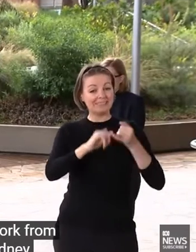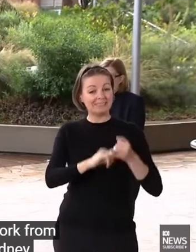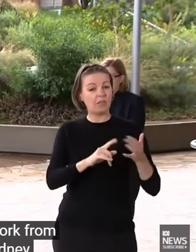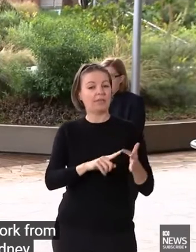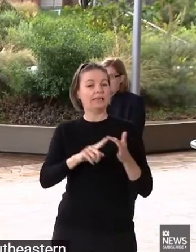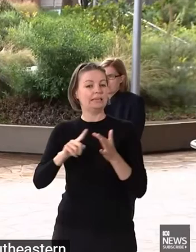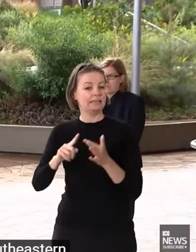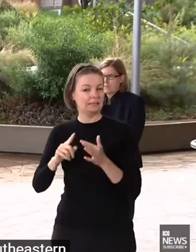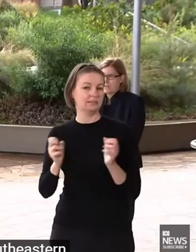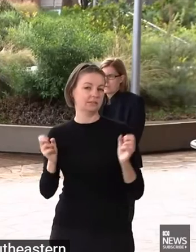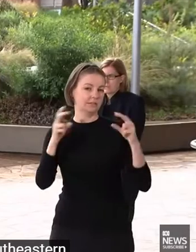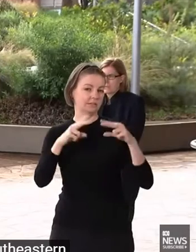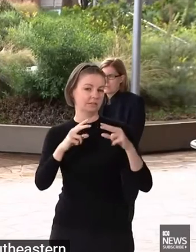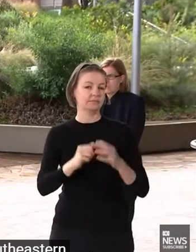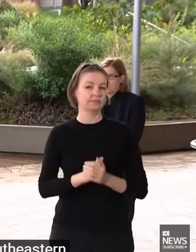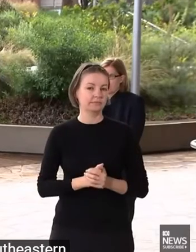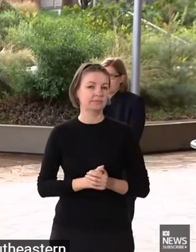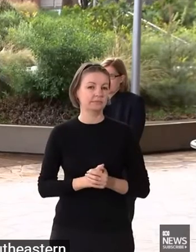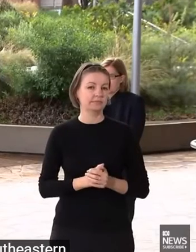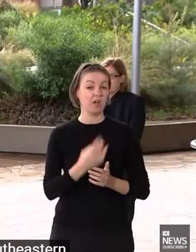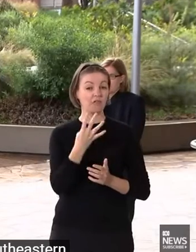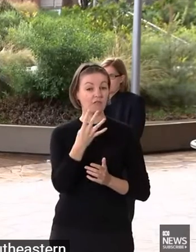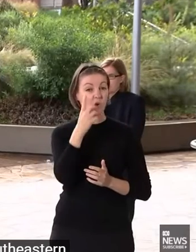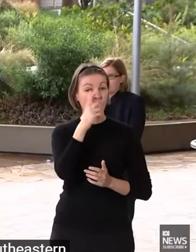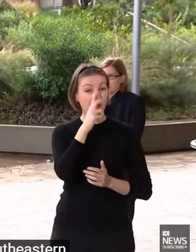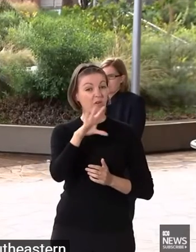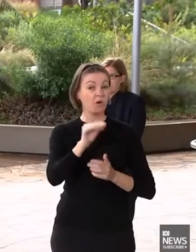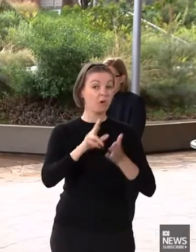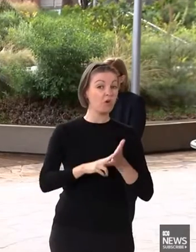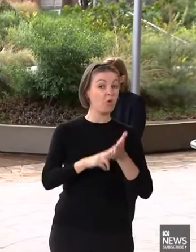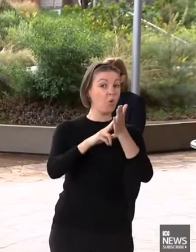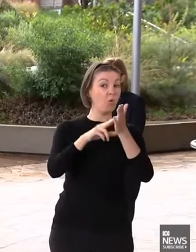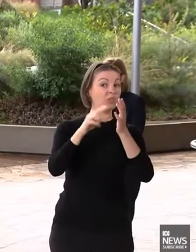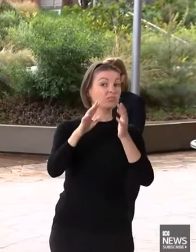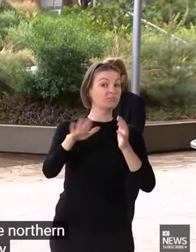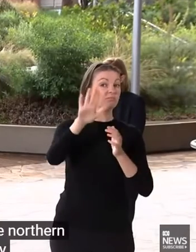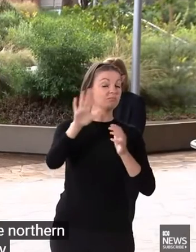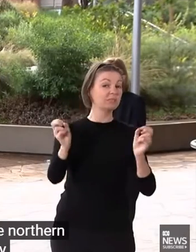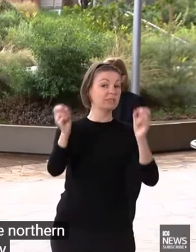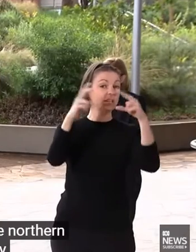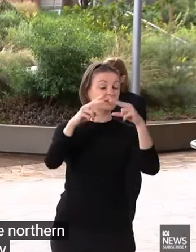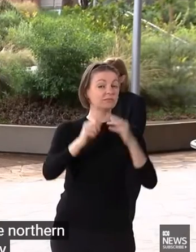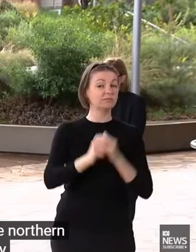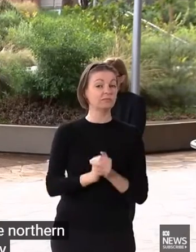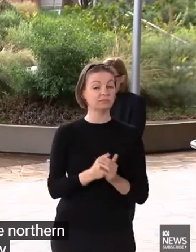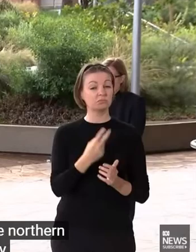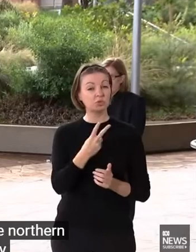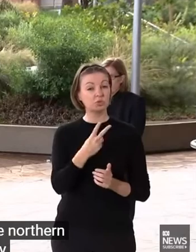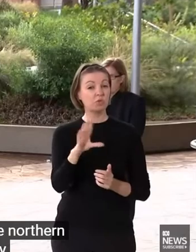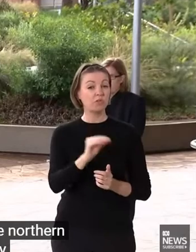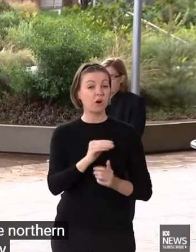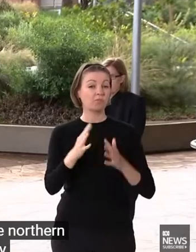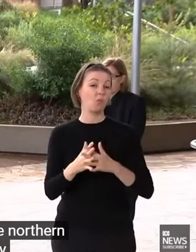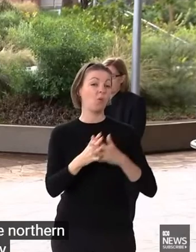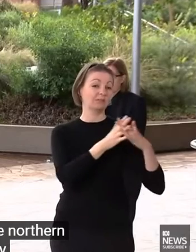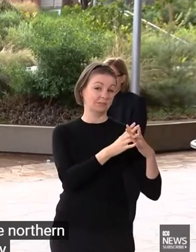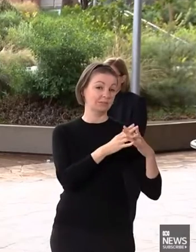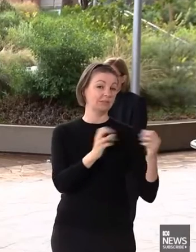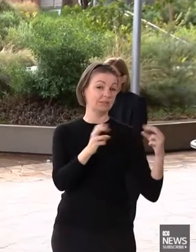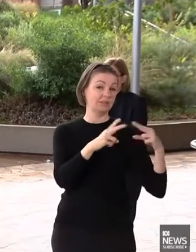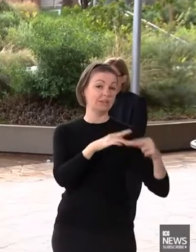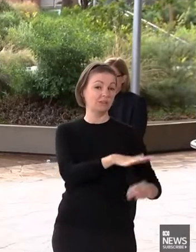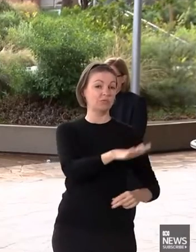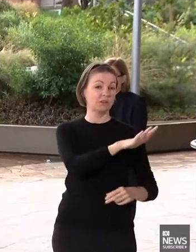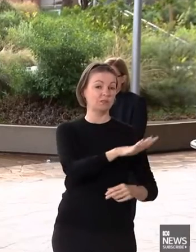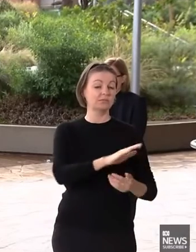southeastern areas, four were from the northern parts of Sydney, two were from generally the western Sydney area,